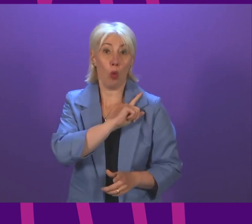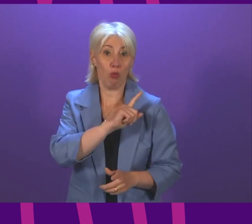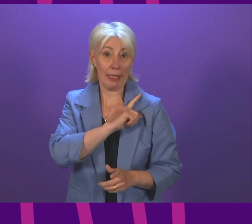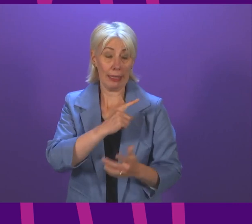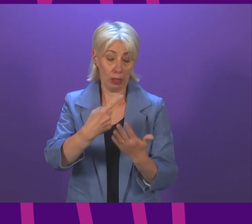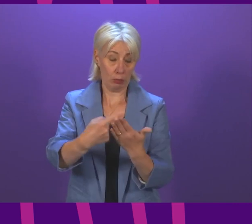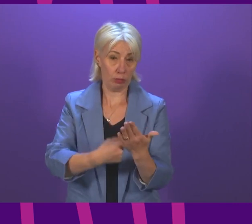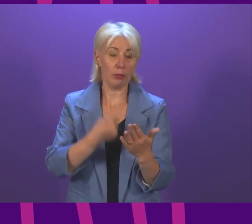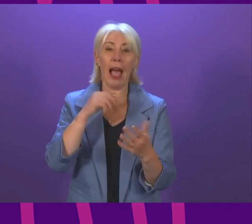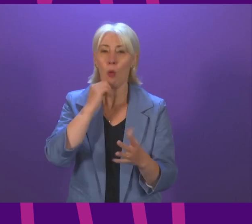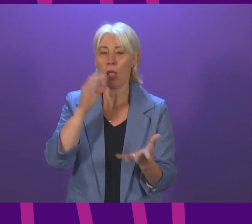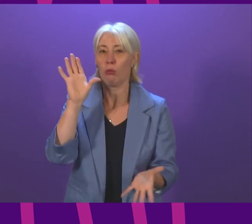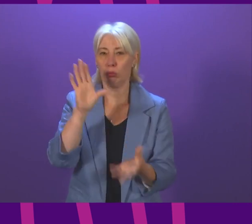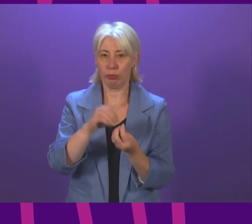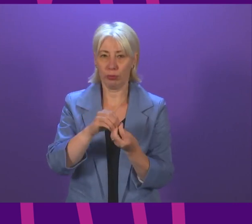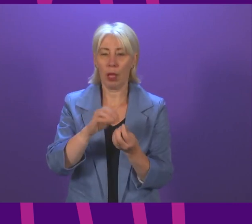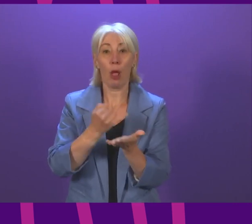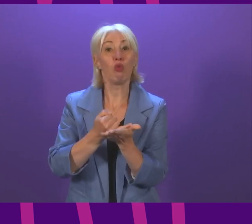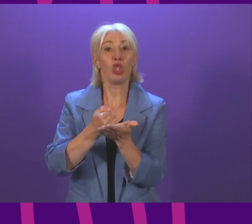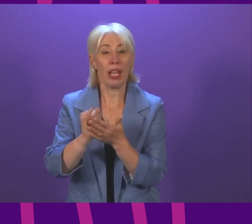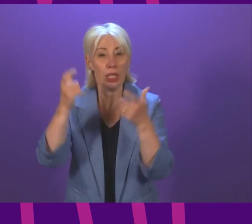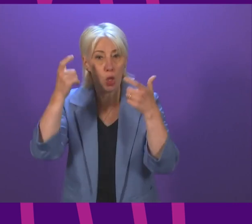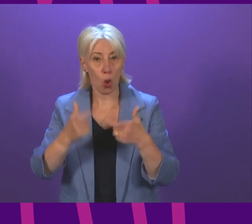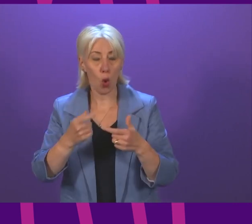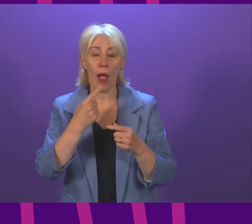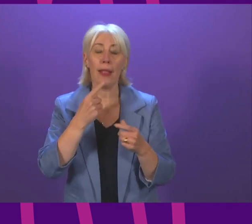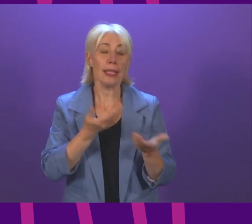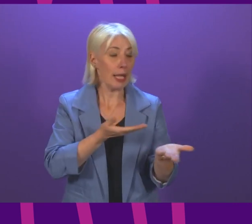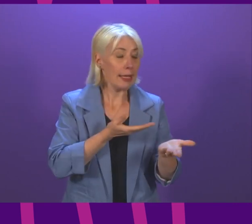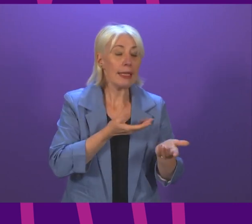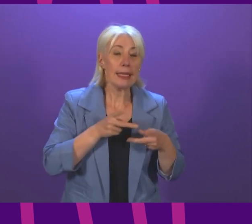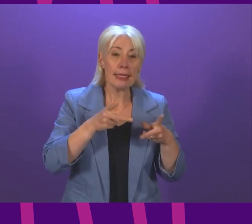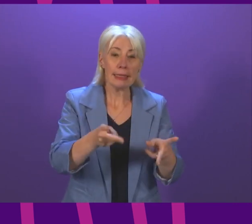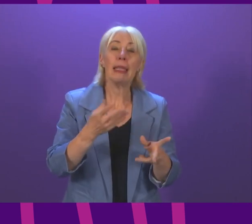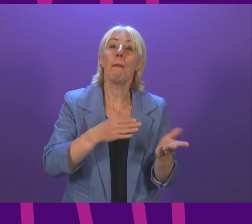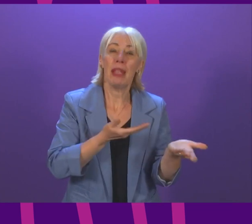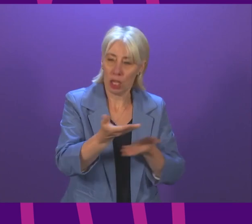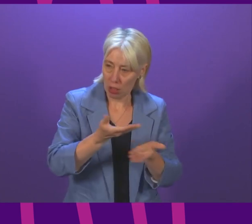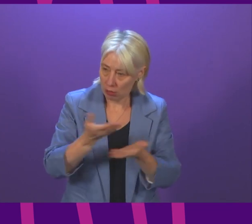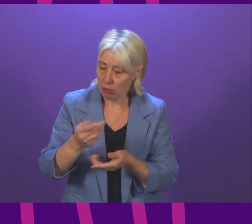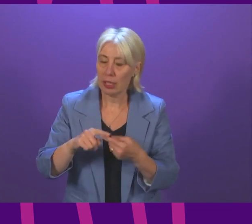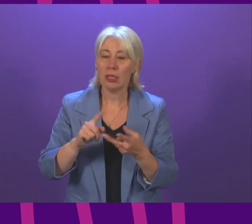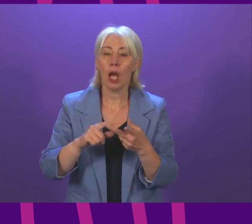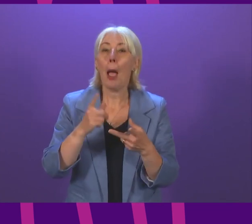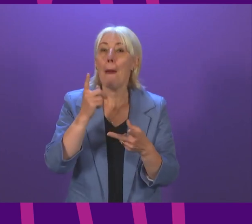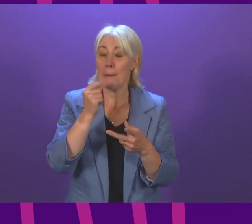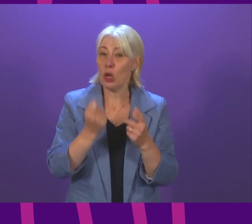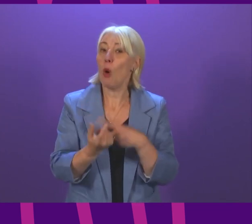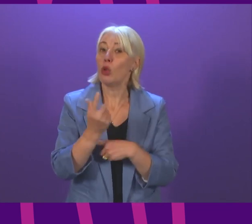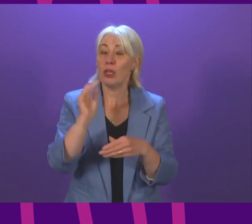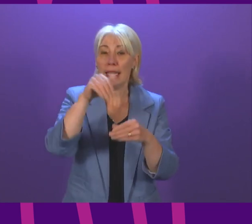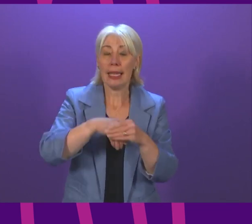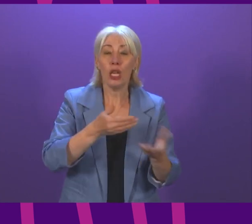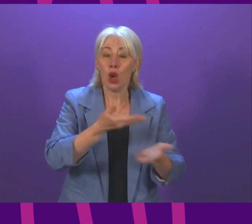given for that rejection. that the scheme had been consulted upon, that there had been the opportunity to take part in that consultation.